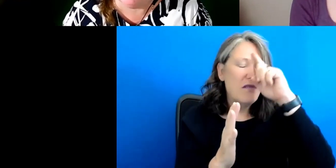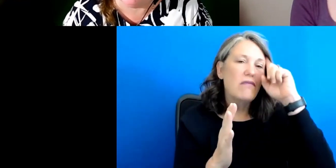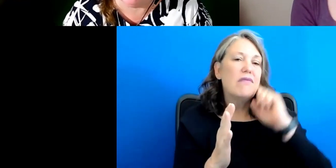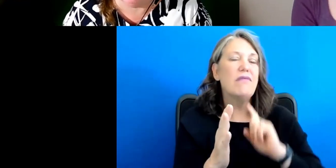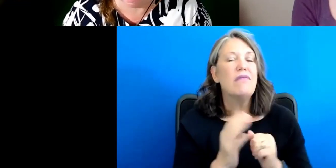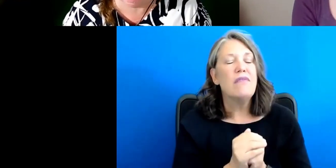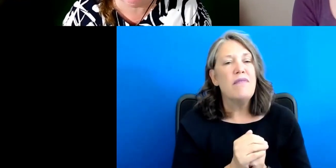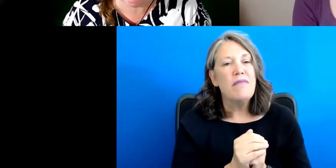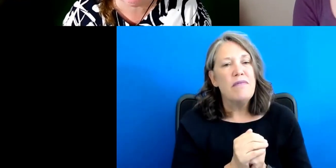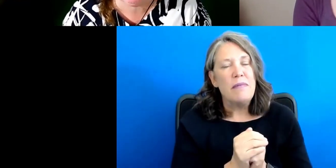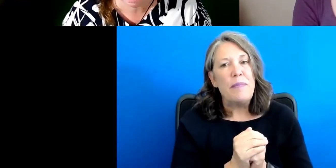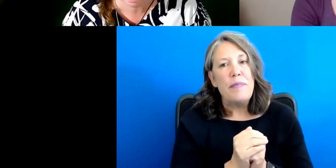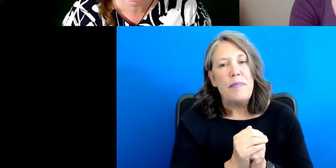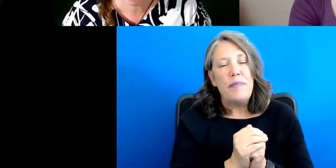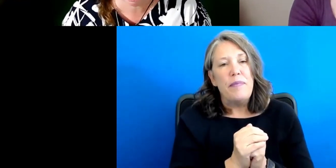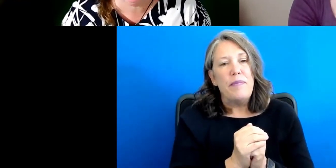Um,